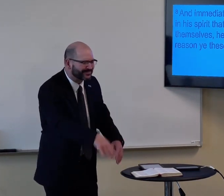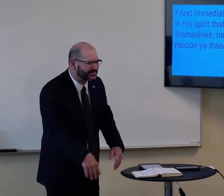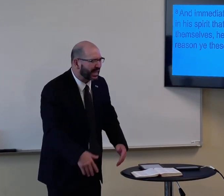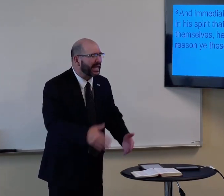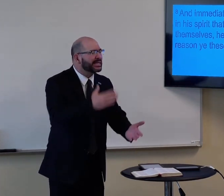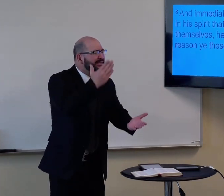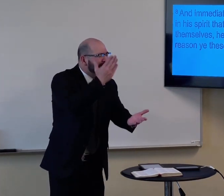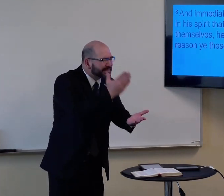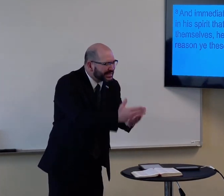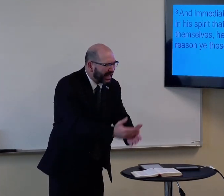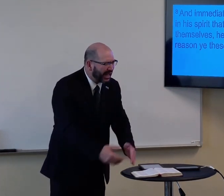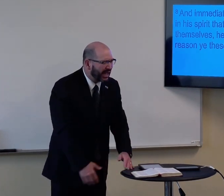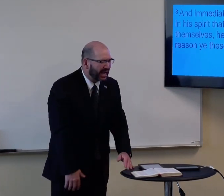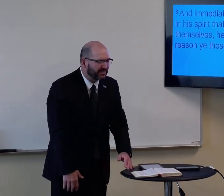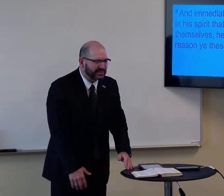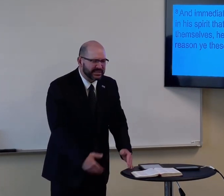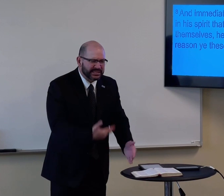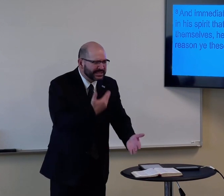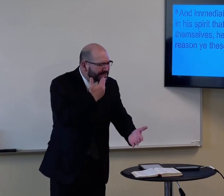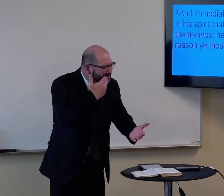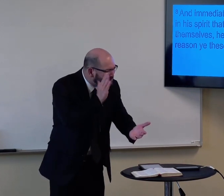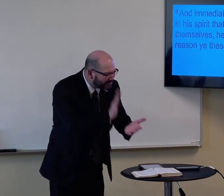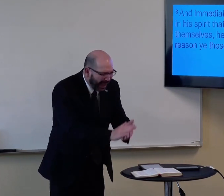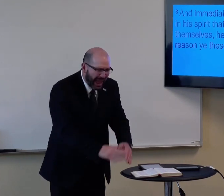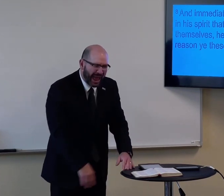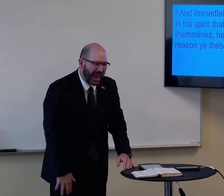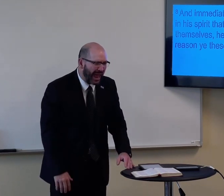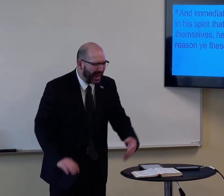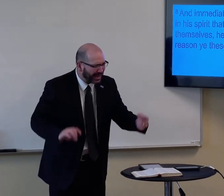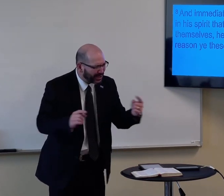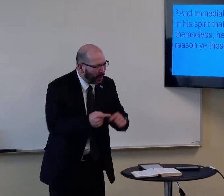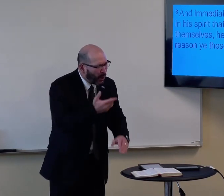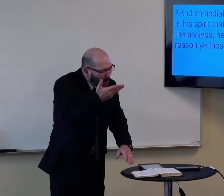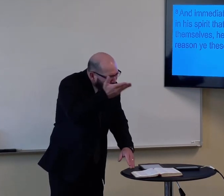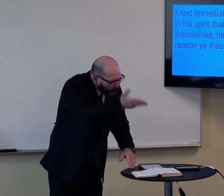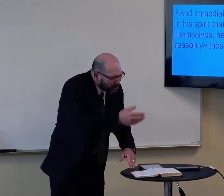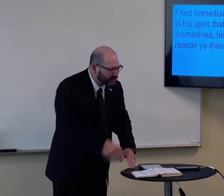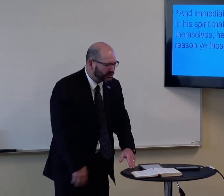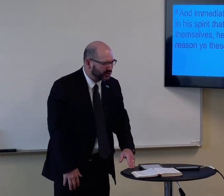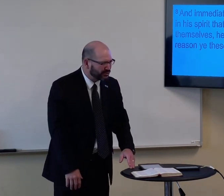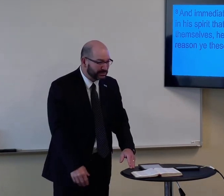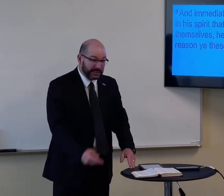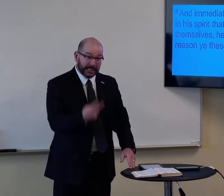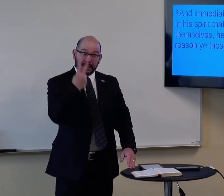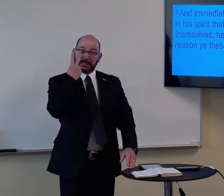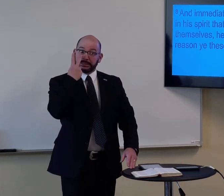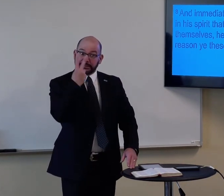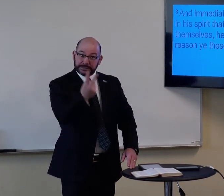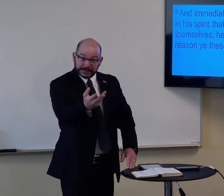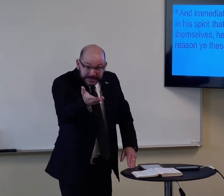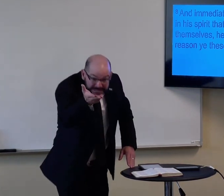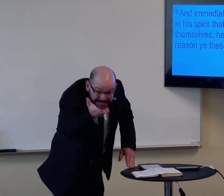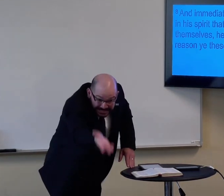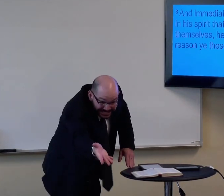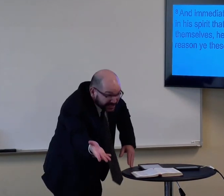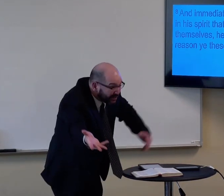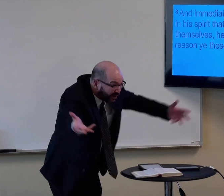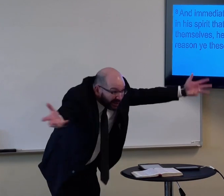you say, you know, stop doing that. That's bad. It's going to hurt you. You see?